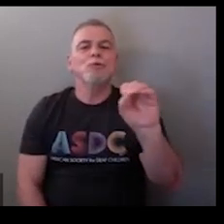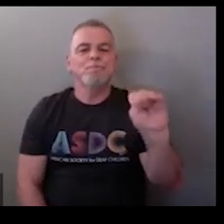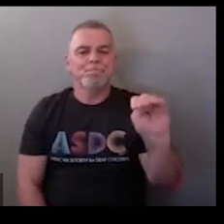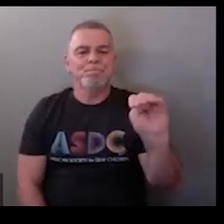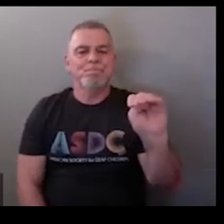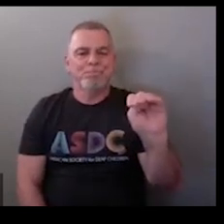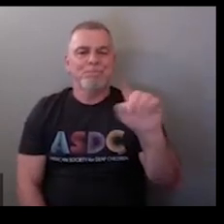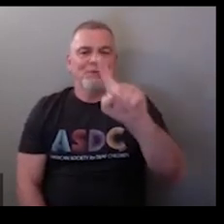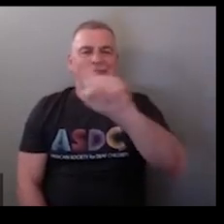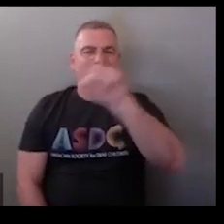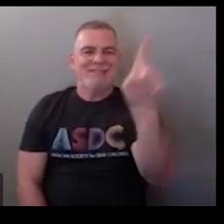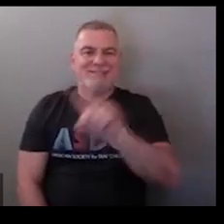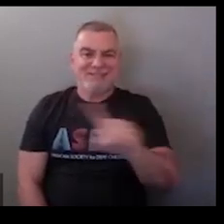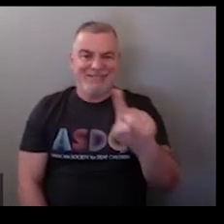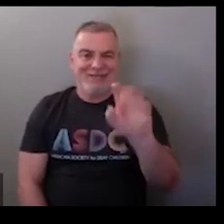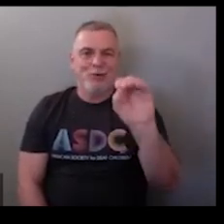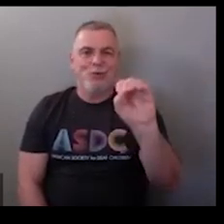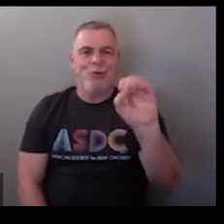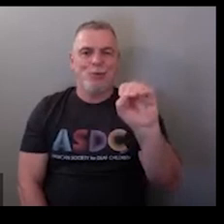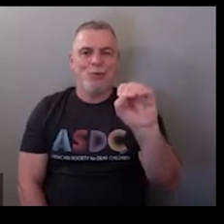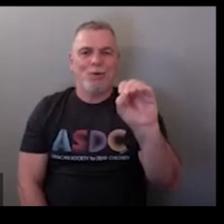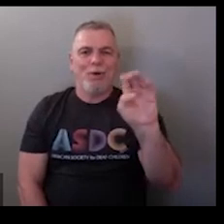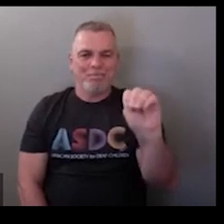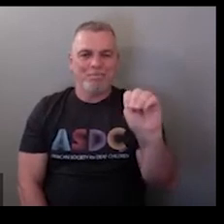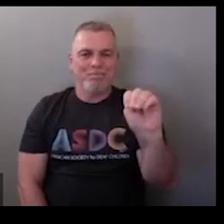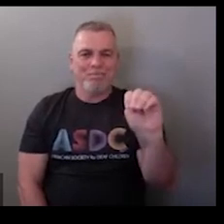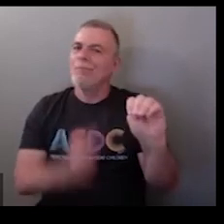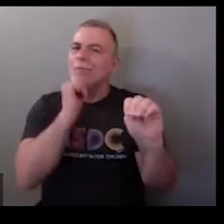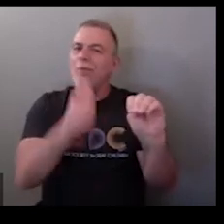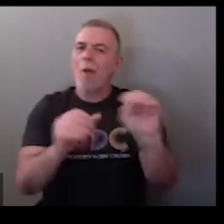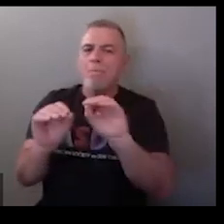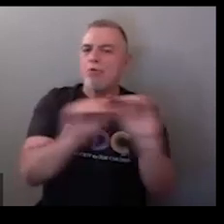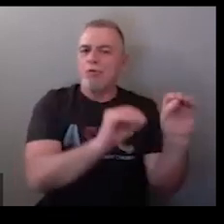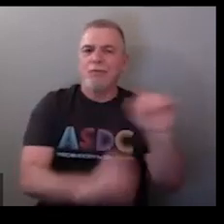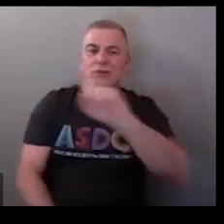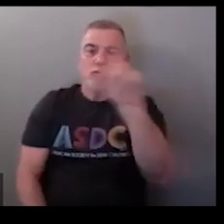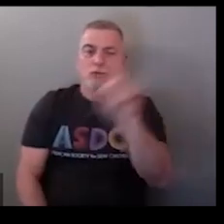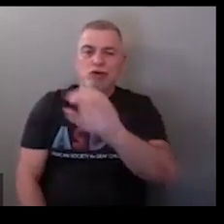zoom right now we're spelling that z-o-o-m